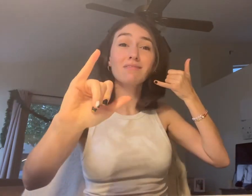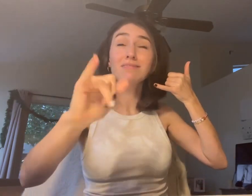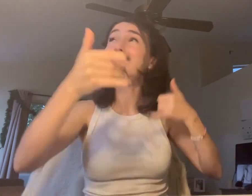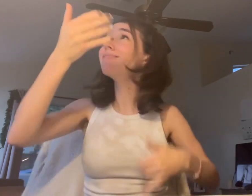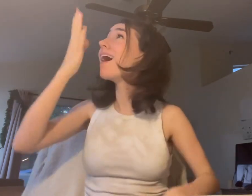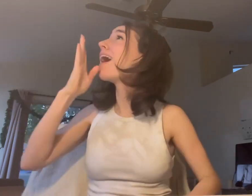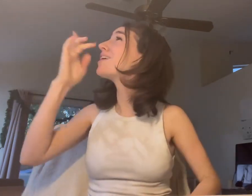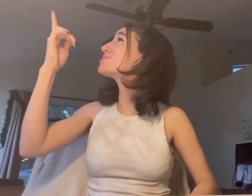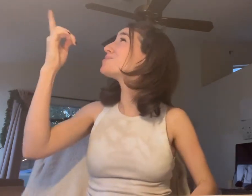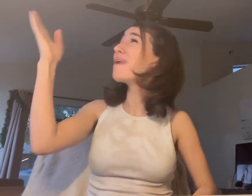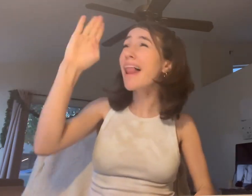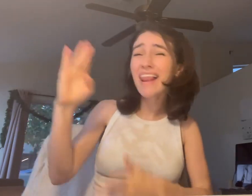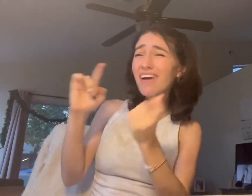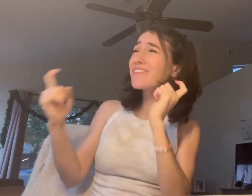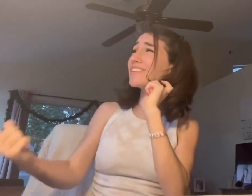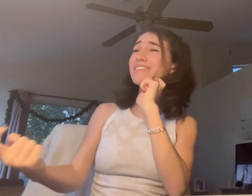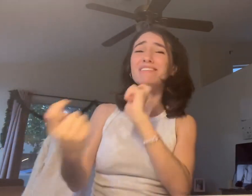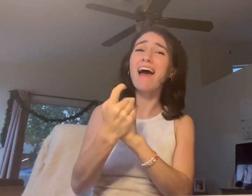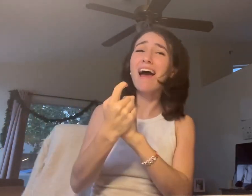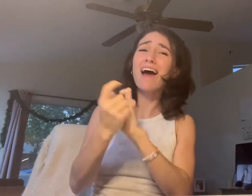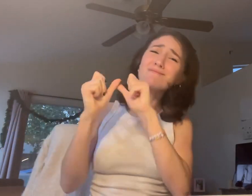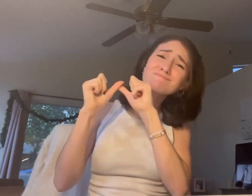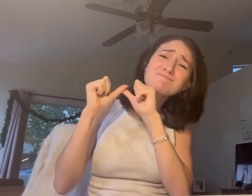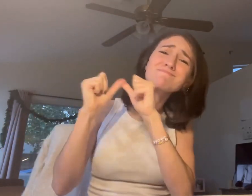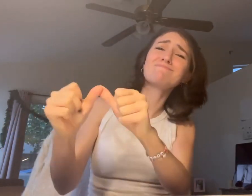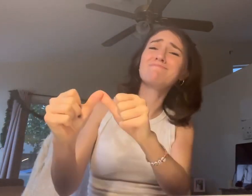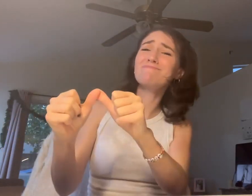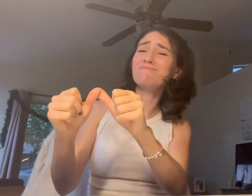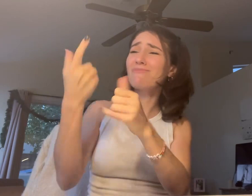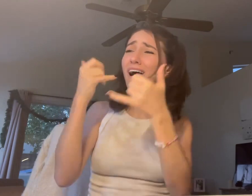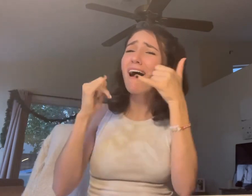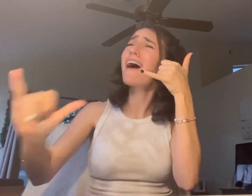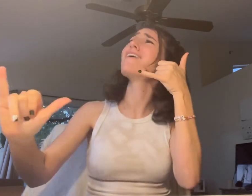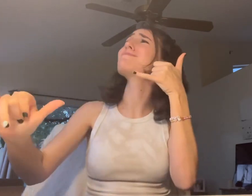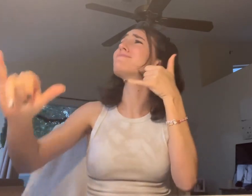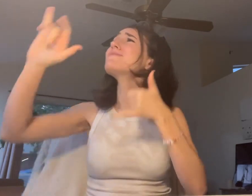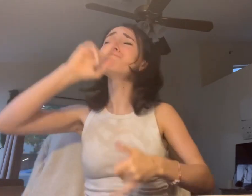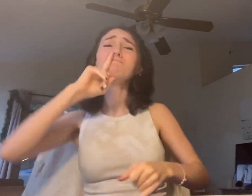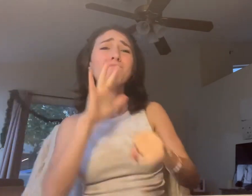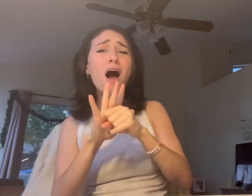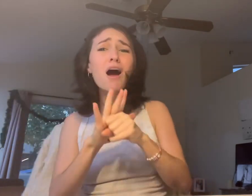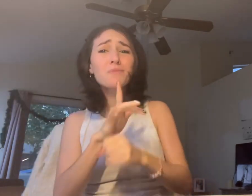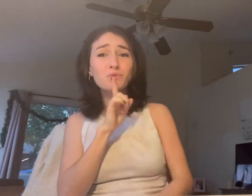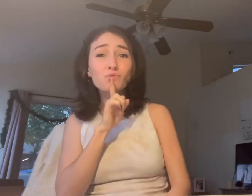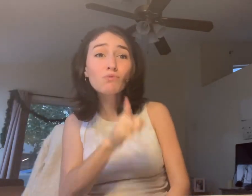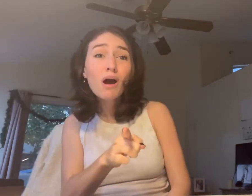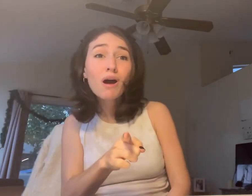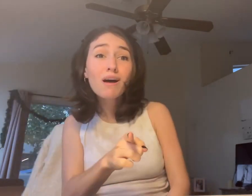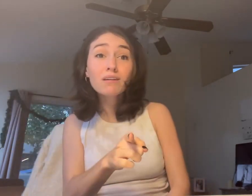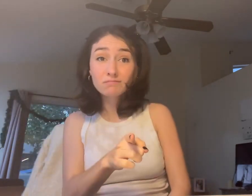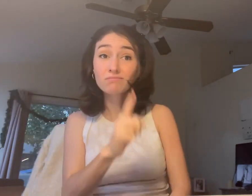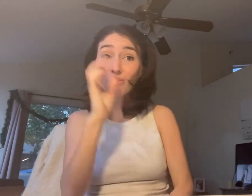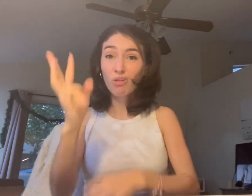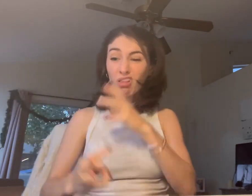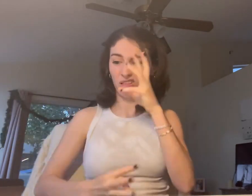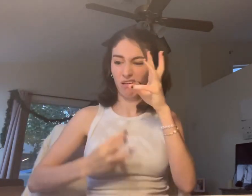changes. And my promises are true. And when this world deserves